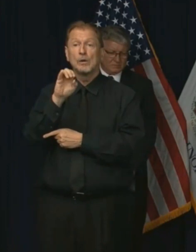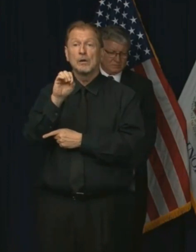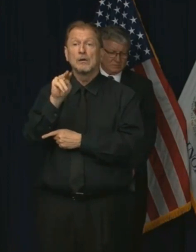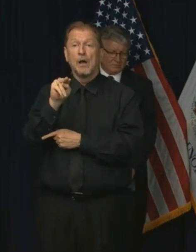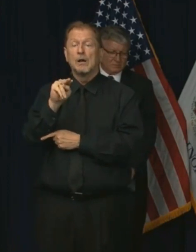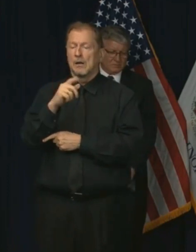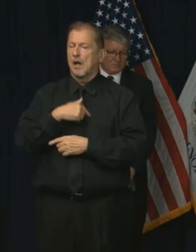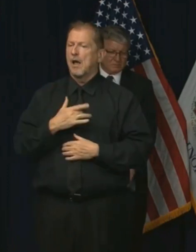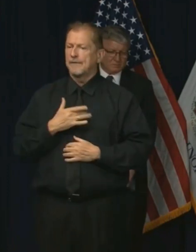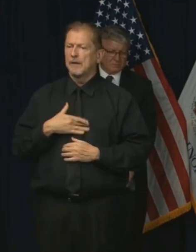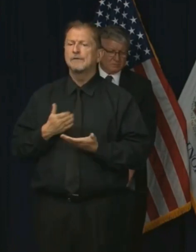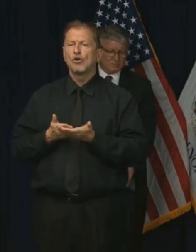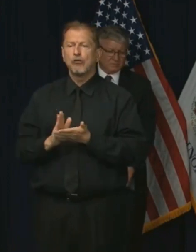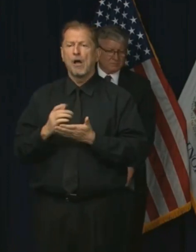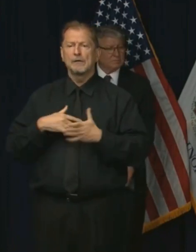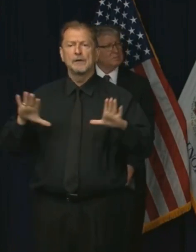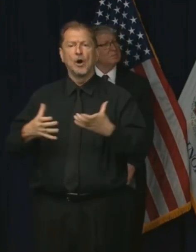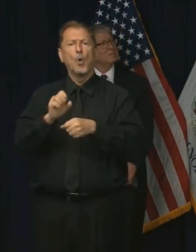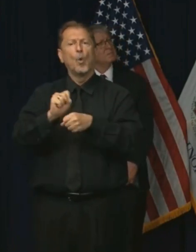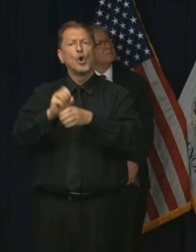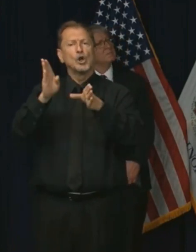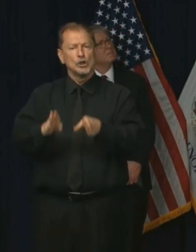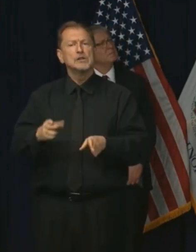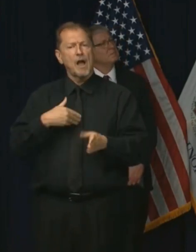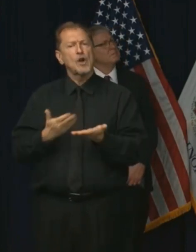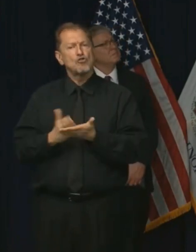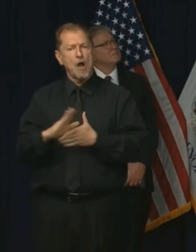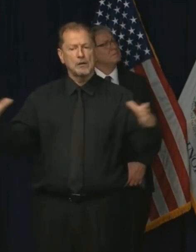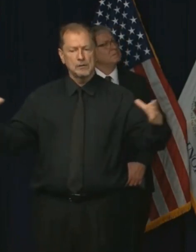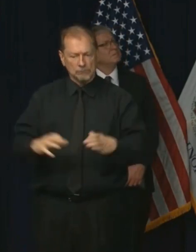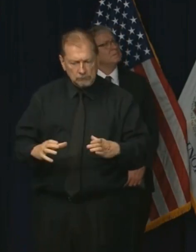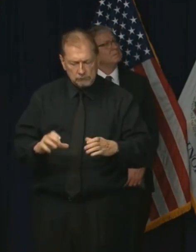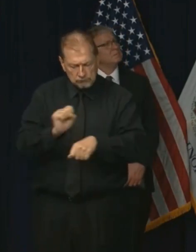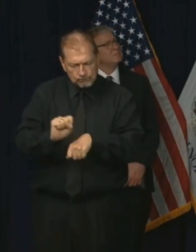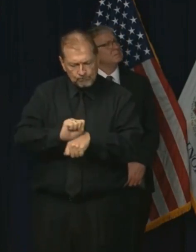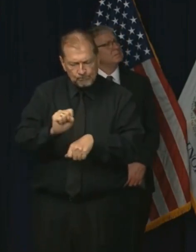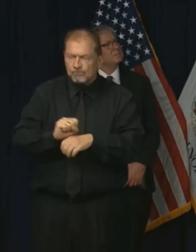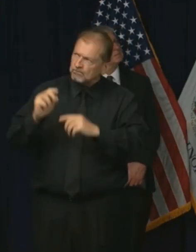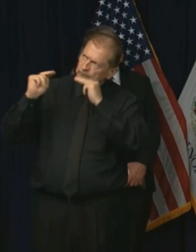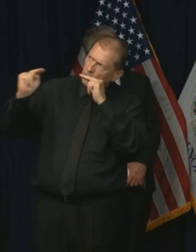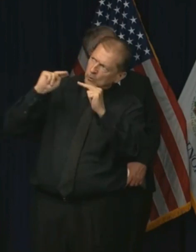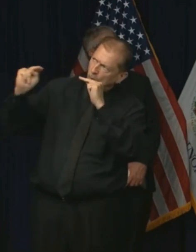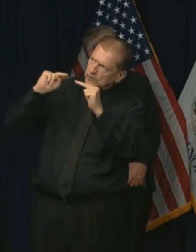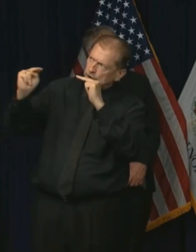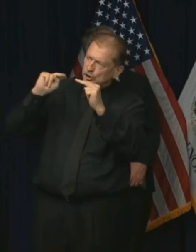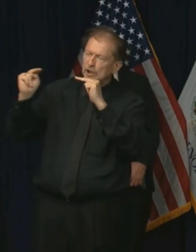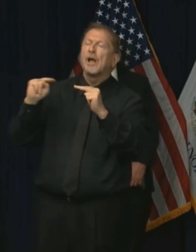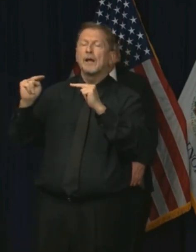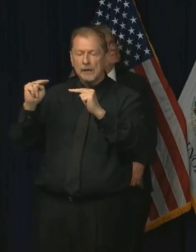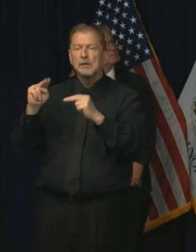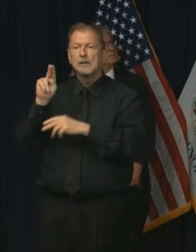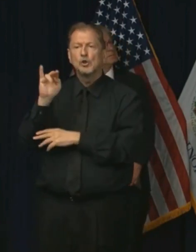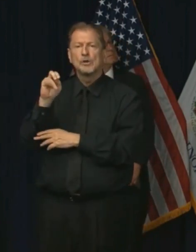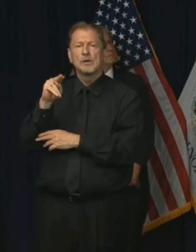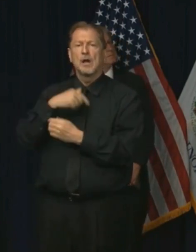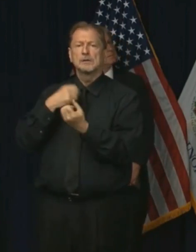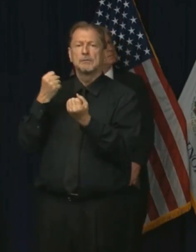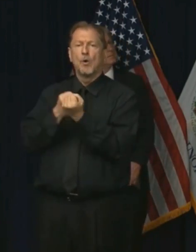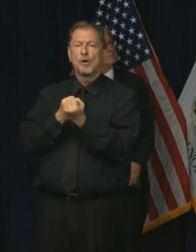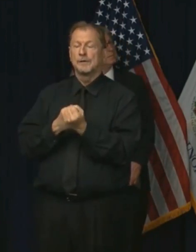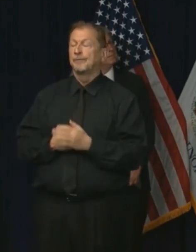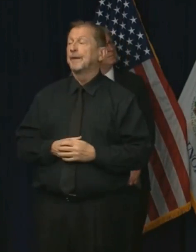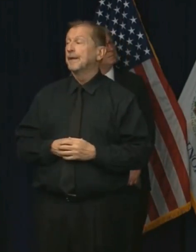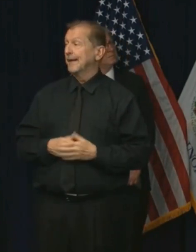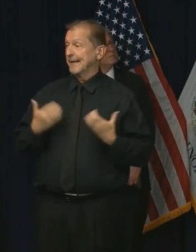right to collectively bargain. So, you know, my view is that we are in a very difficult